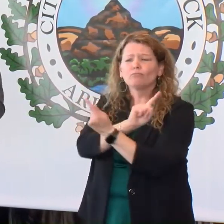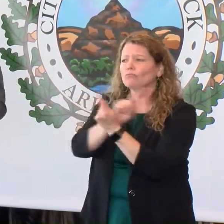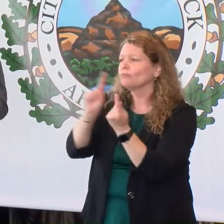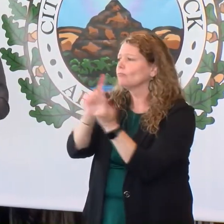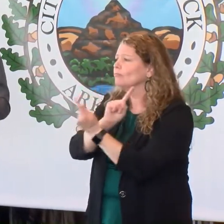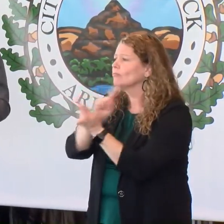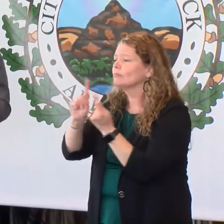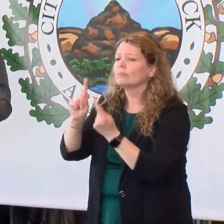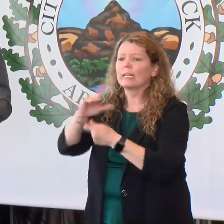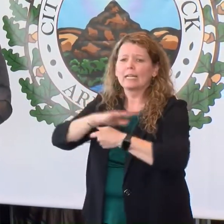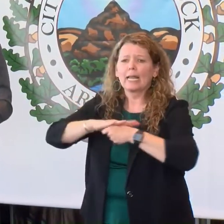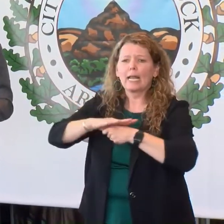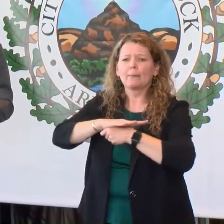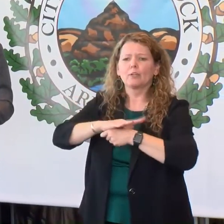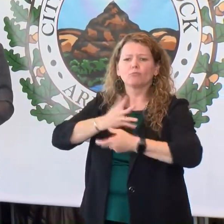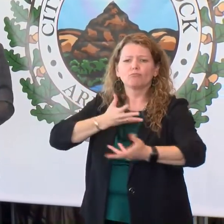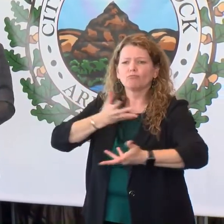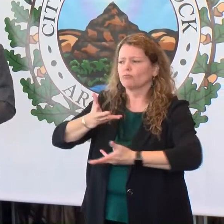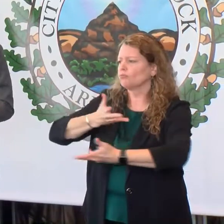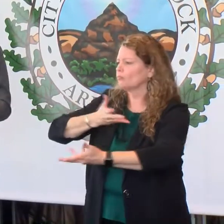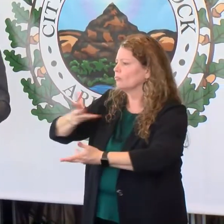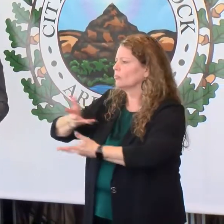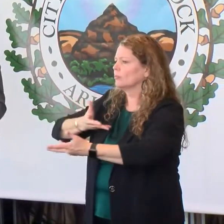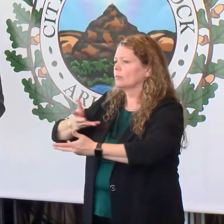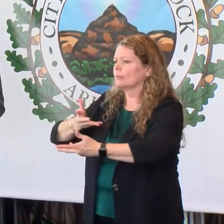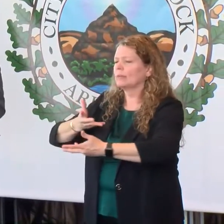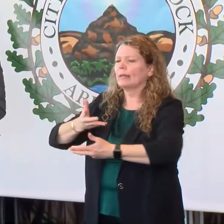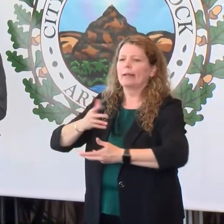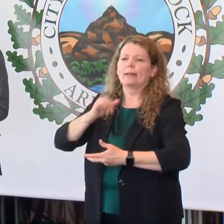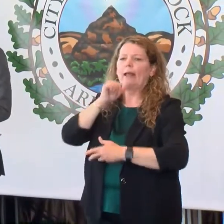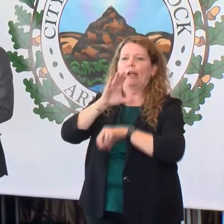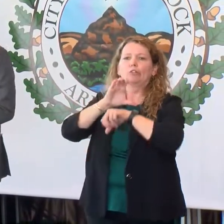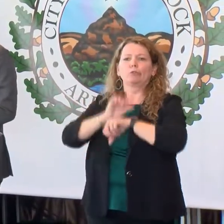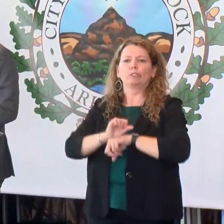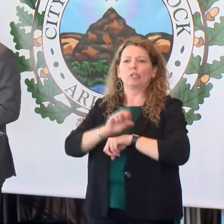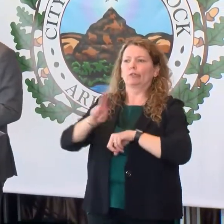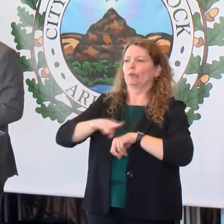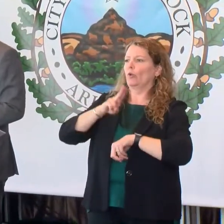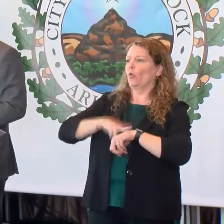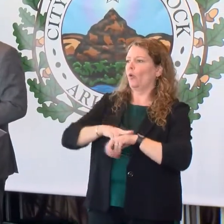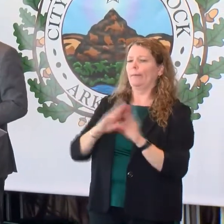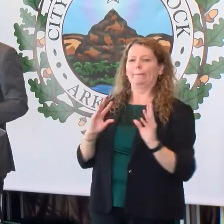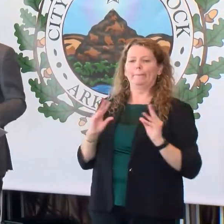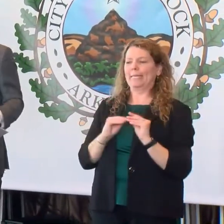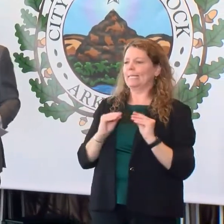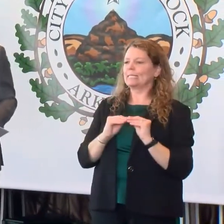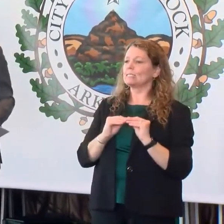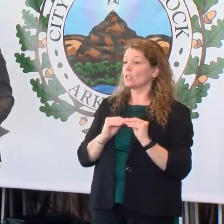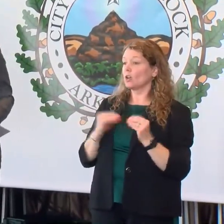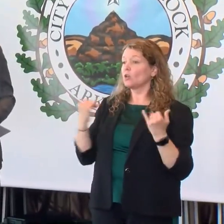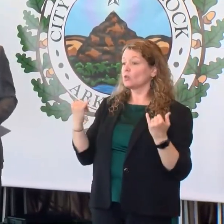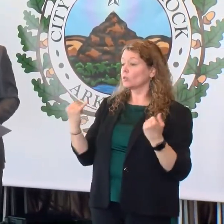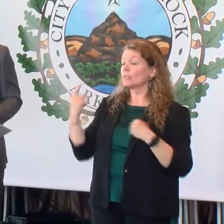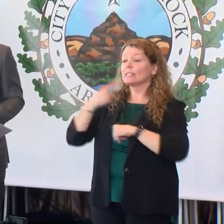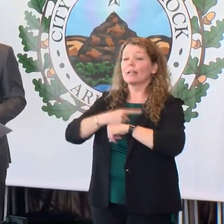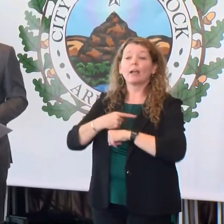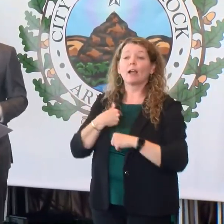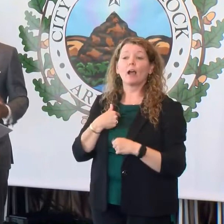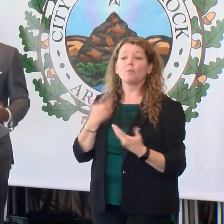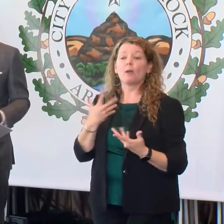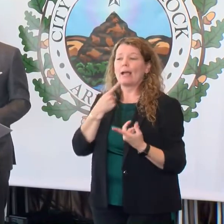and have different Q&A questions outside of the traditional neighborhood association meetings. And so today, we'll be announcing